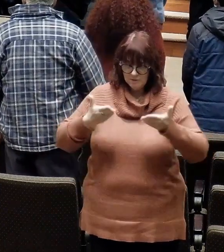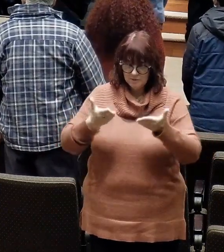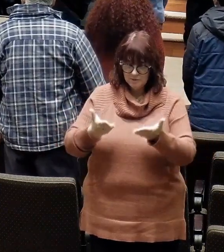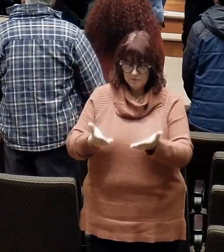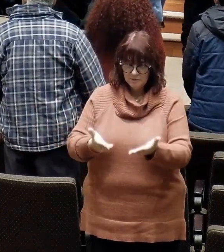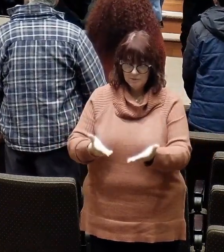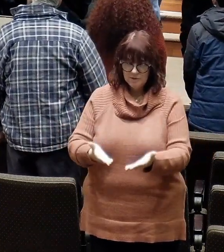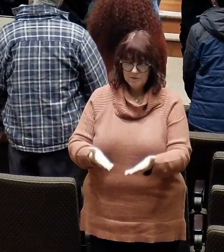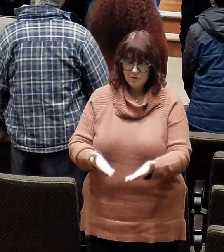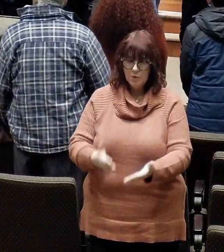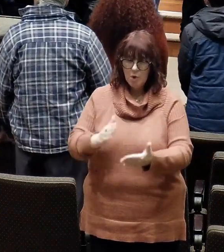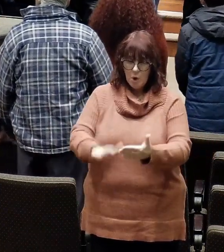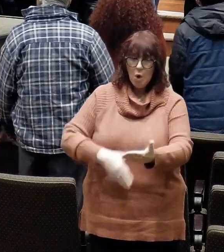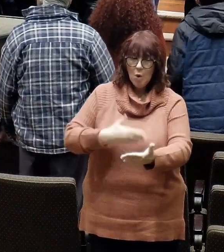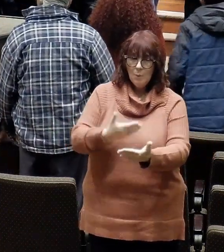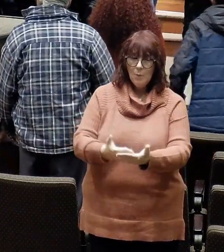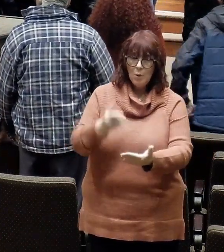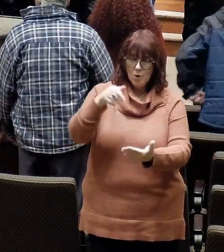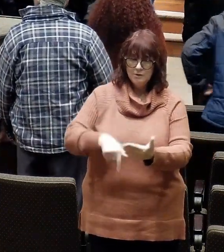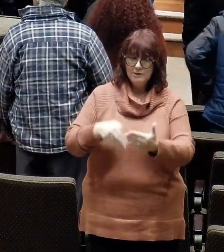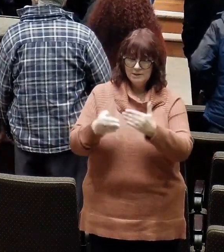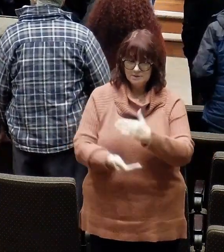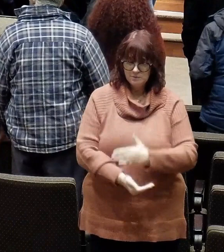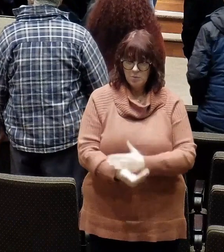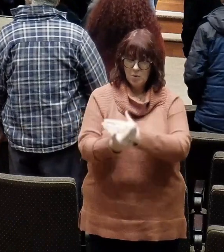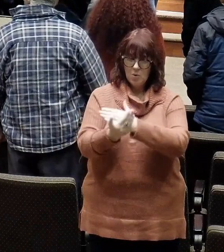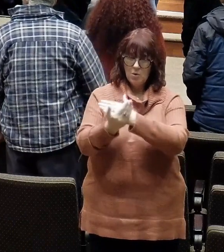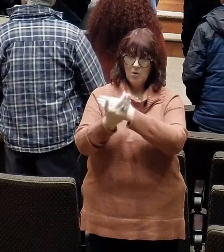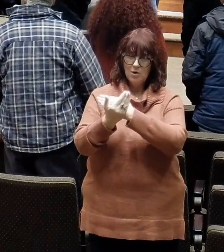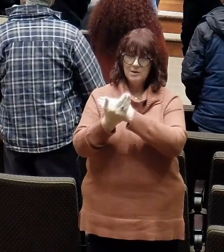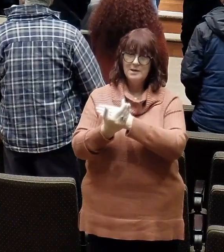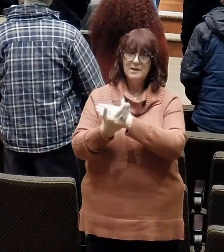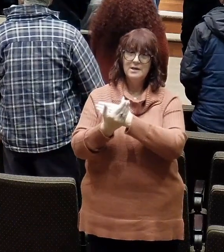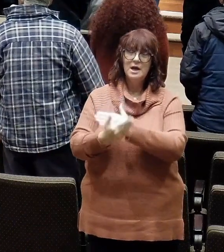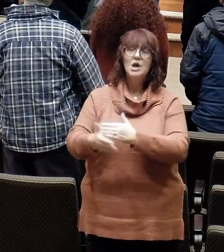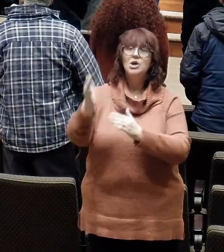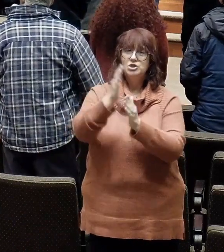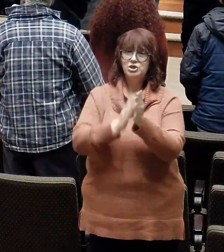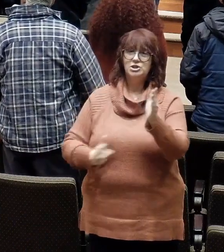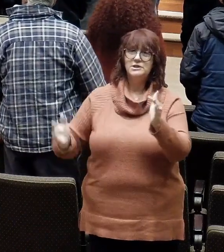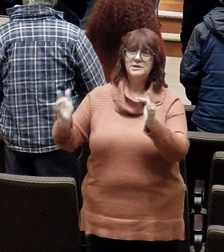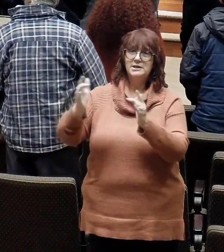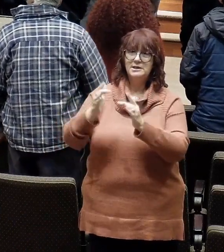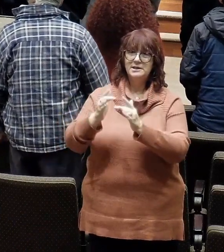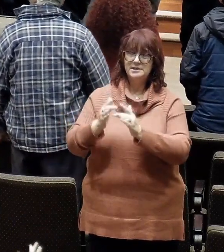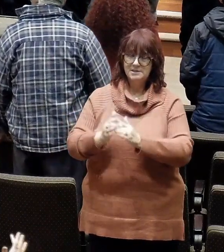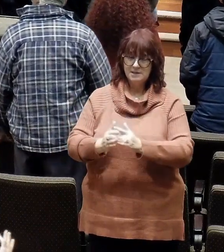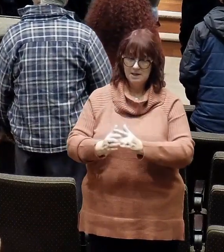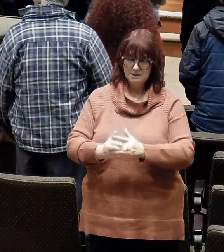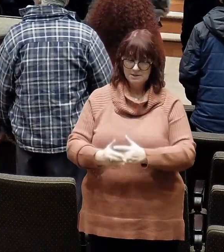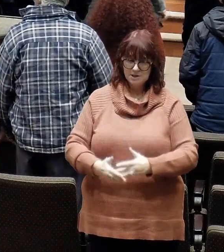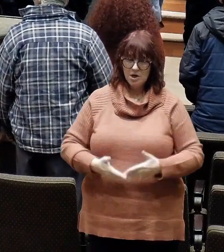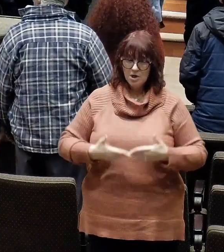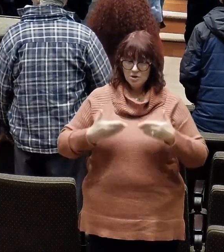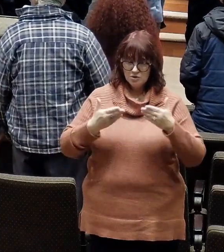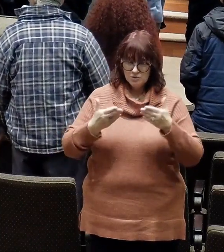this happy morning. Jesus, Jesus, to Thee be